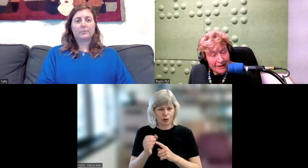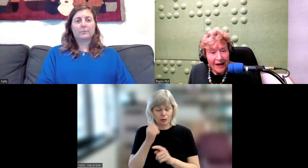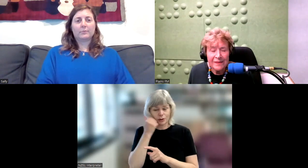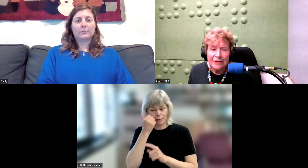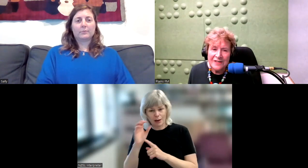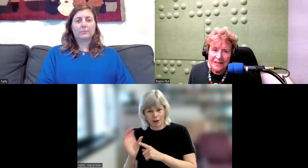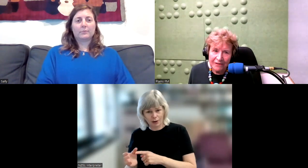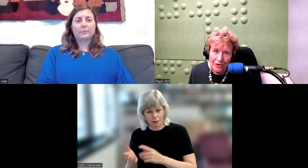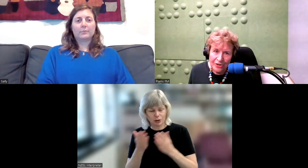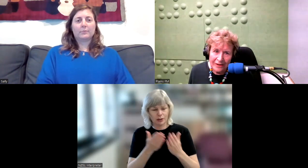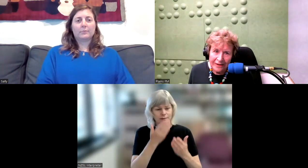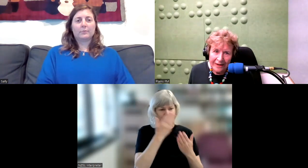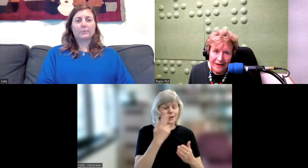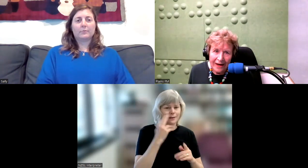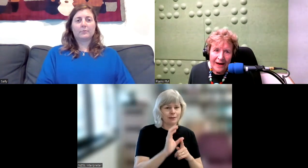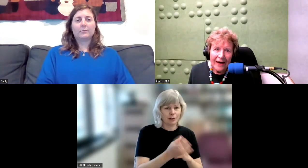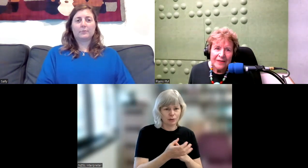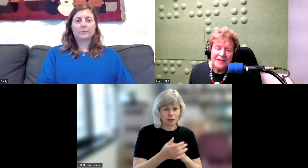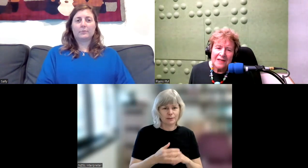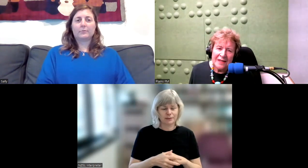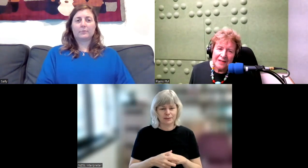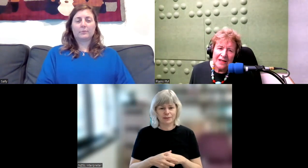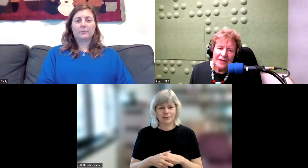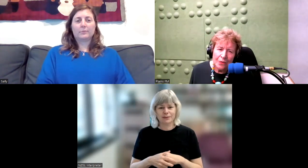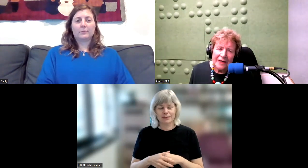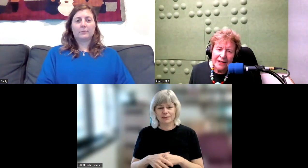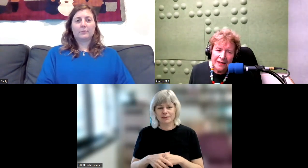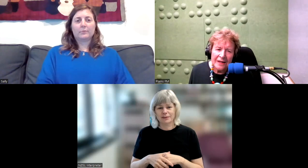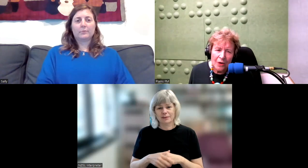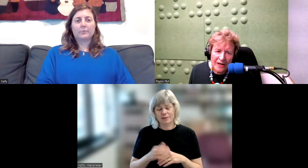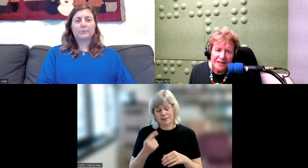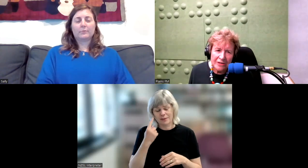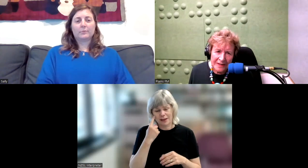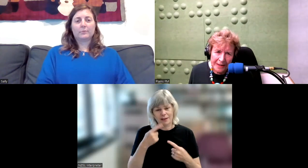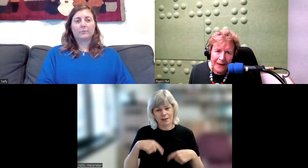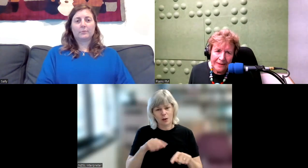and there is the Deaf culture. And these are the things that I think we need to think quite seriously about.